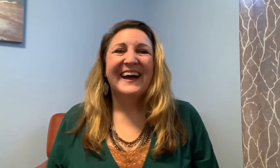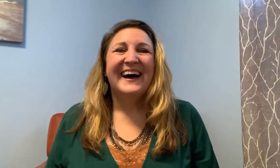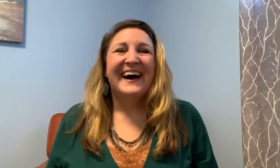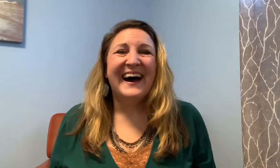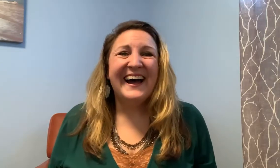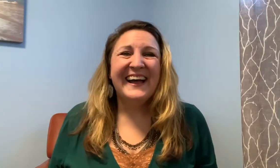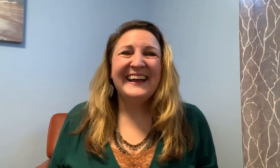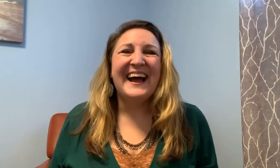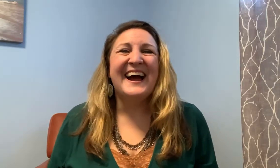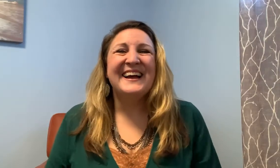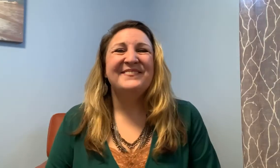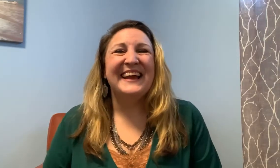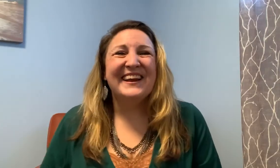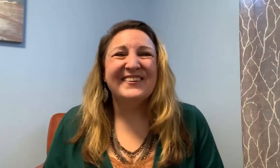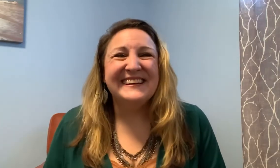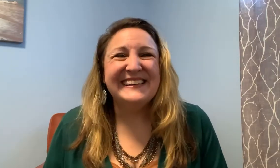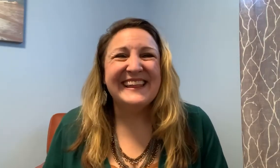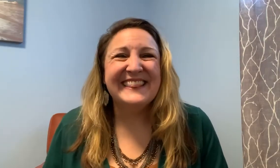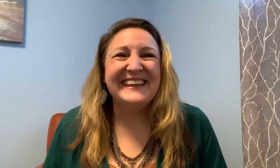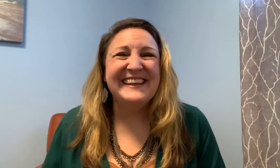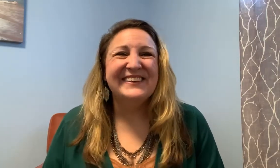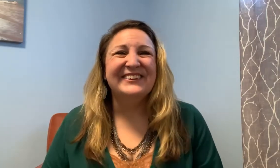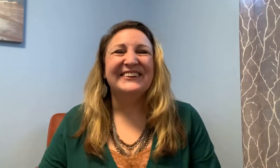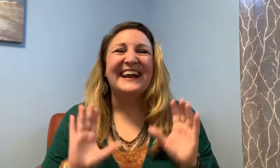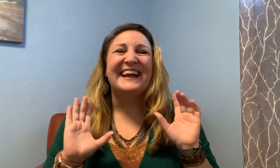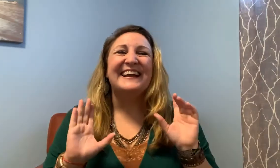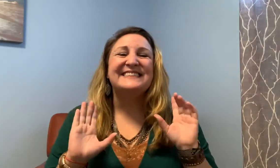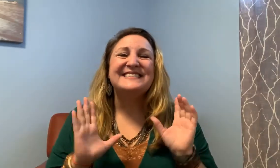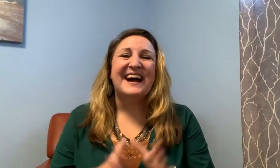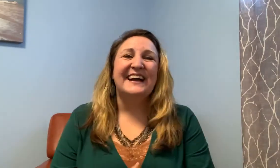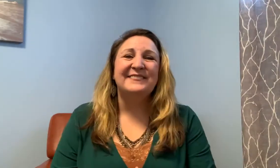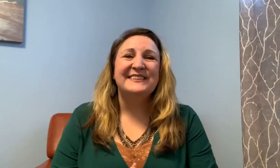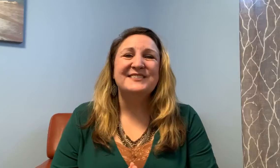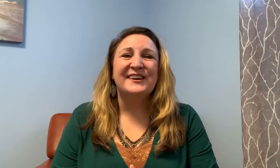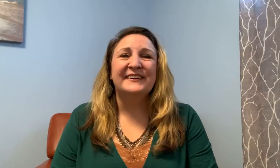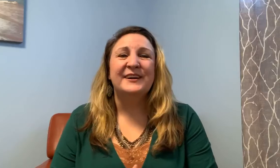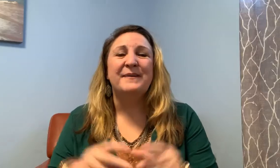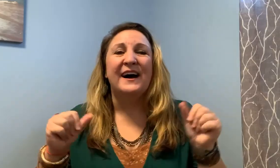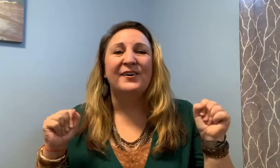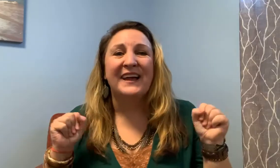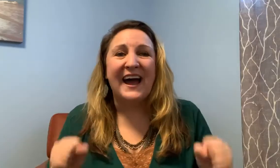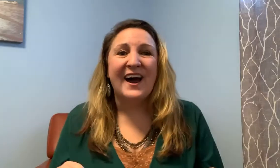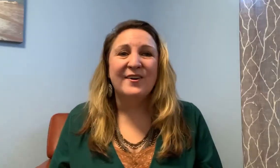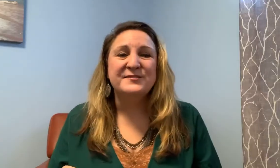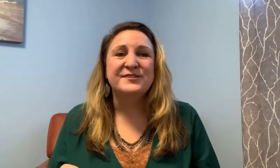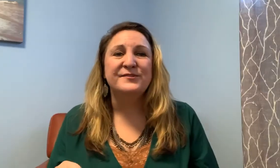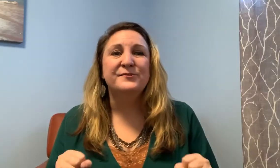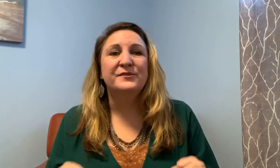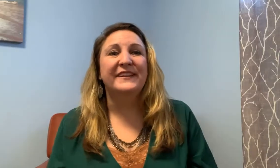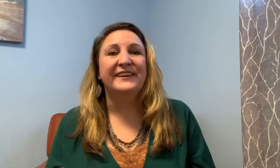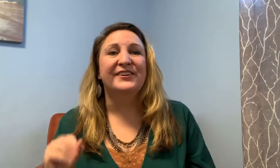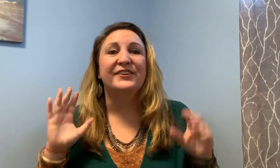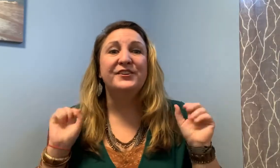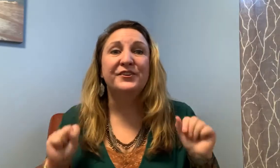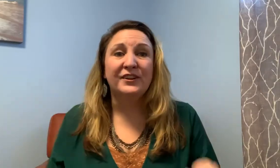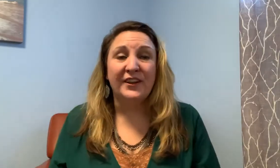hi I'm Erin the healer and I am going to talk about how to clear your clutter